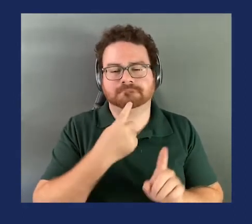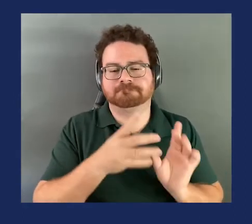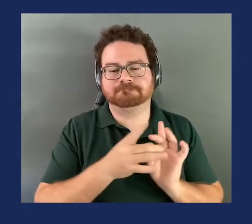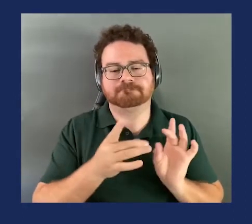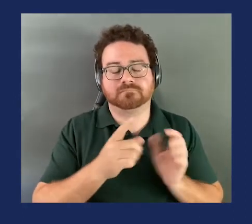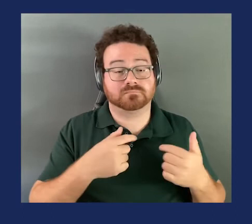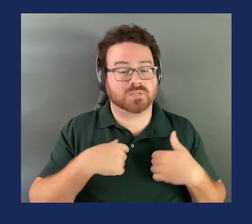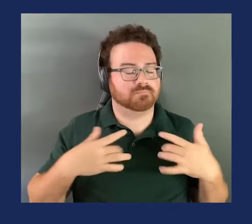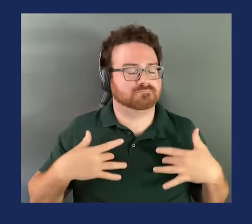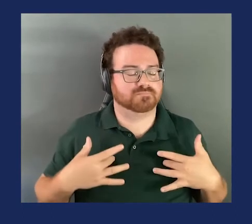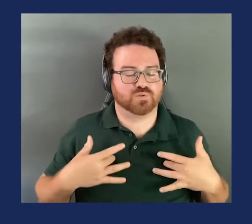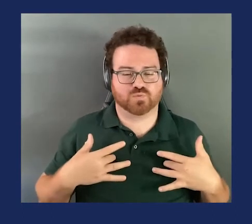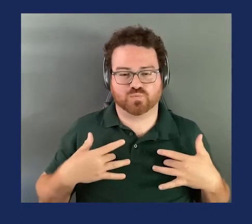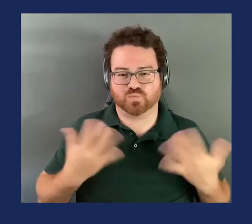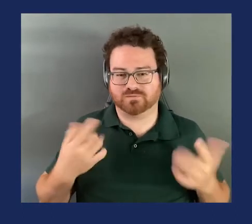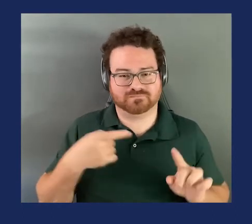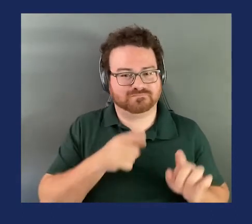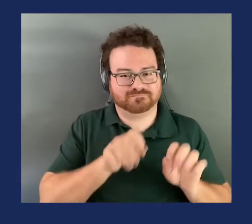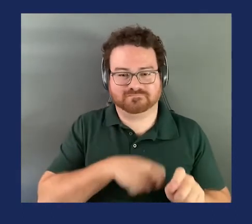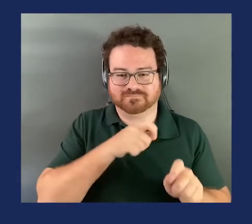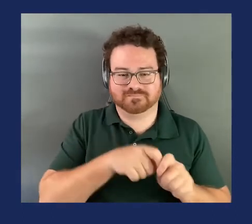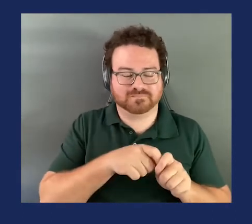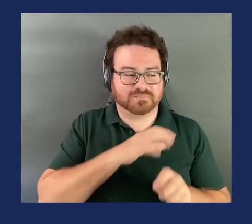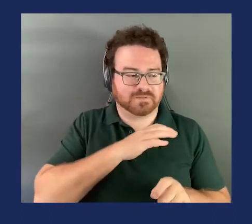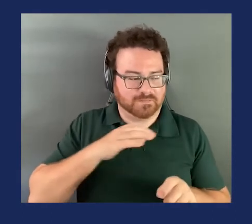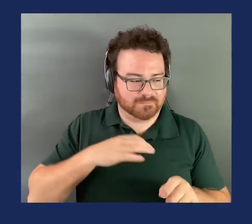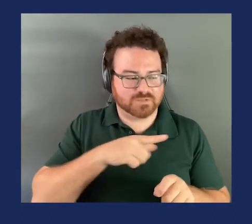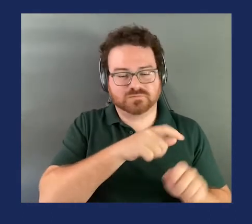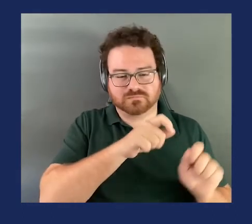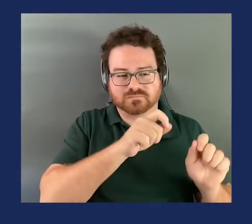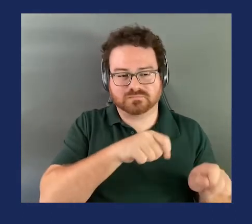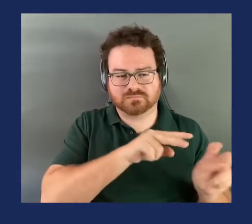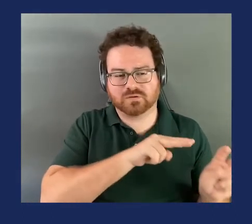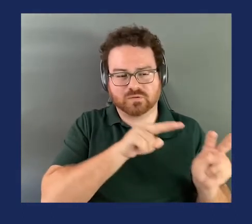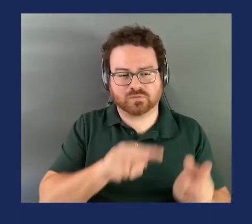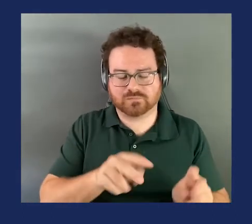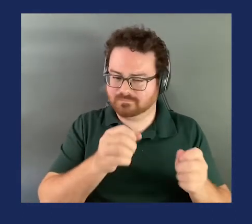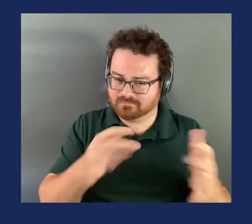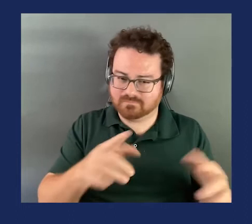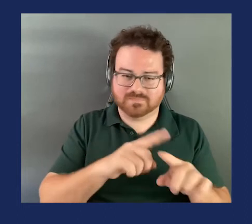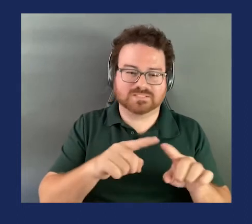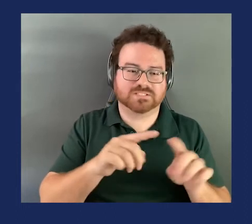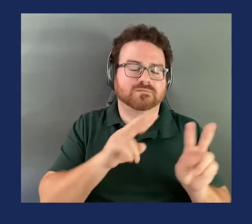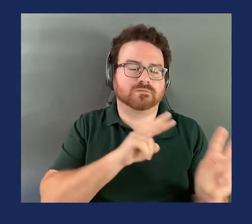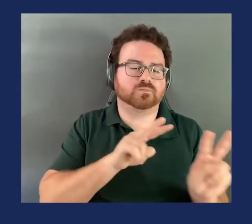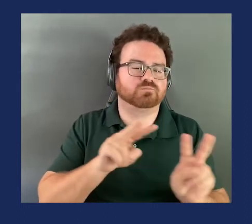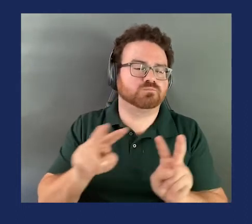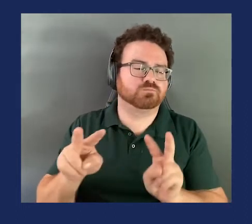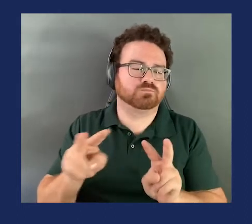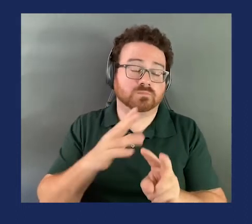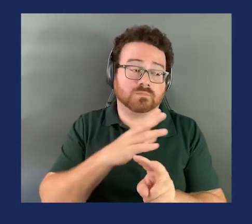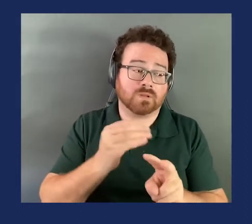am thrilled that this particular Commission was able to look at a lot of different views and get to the right answer together.